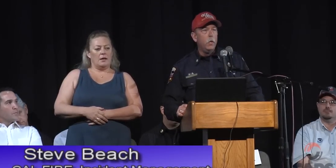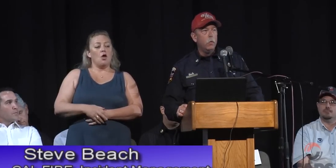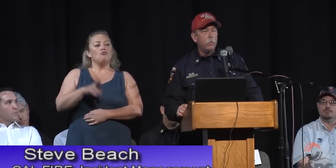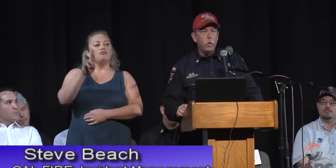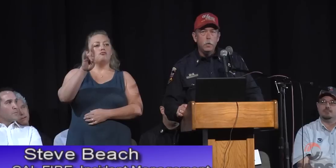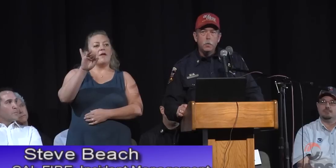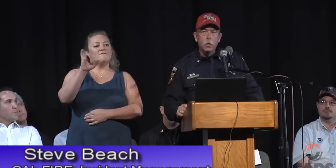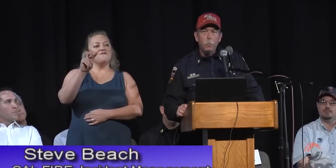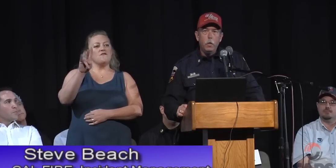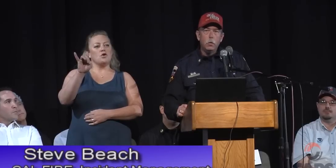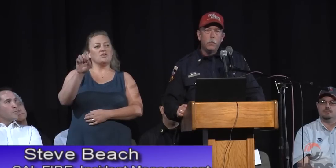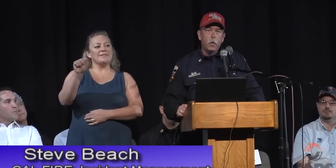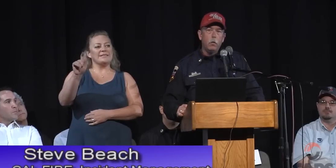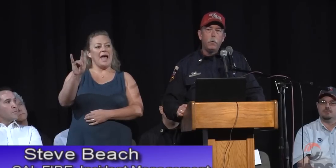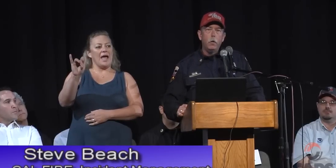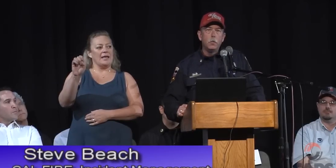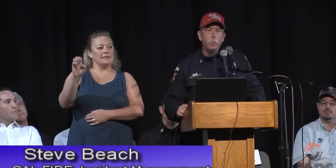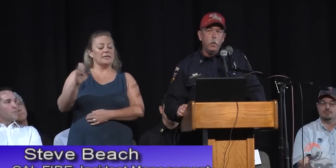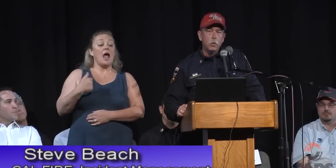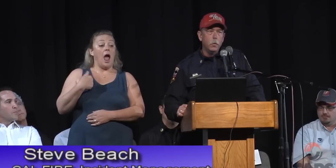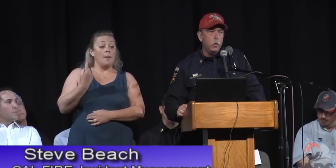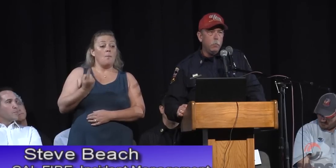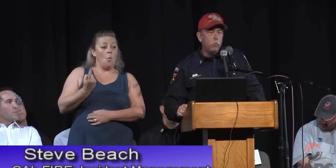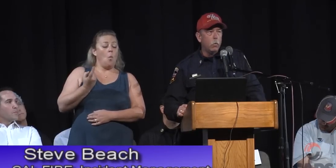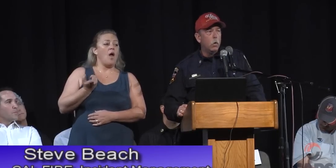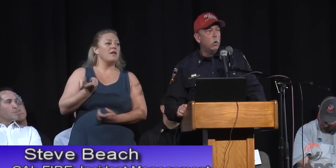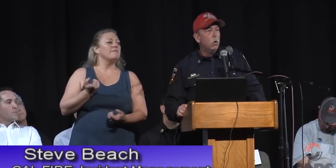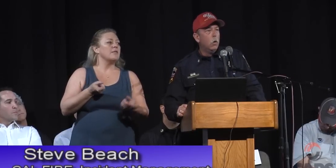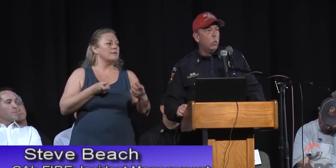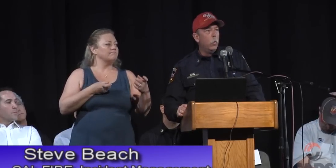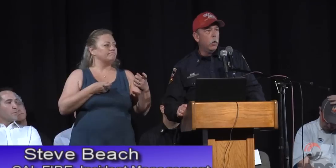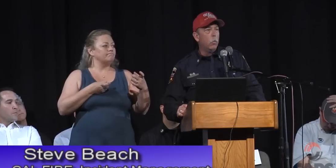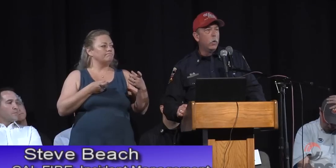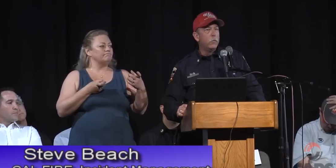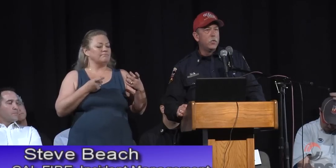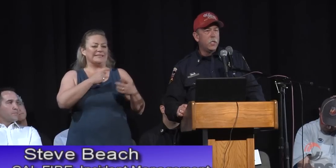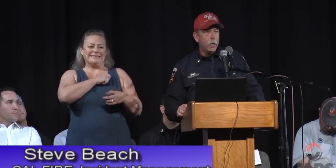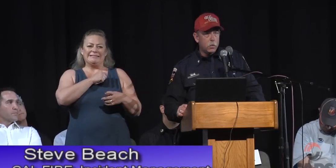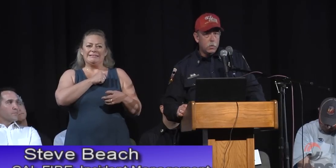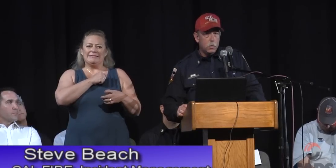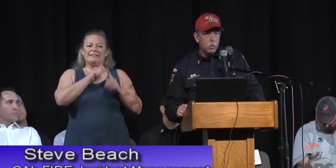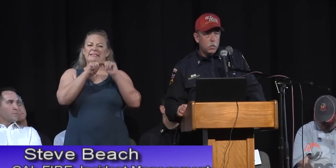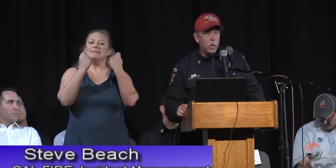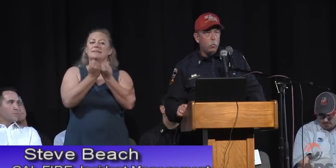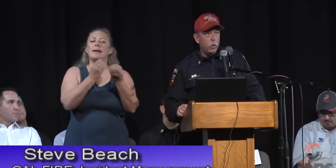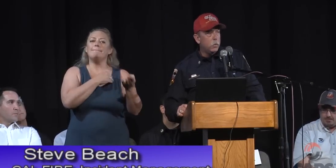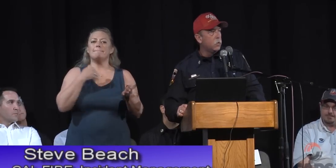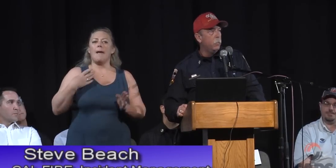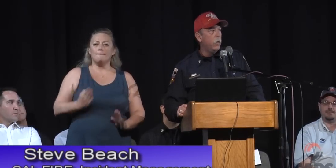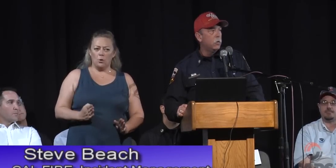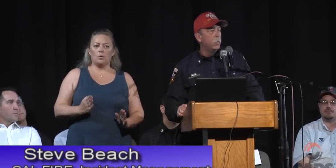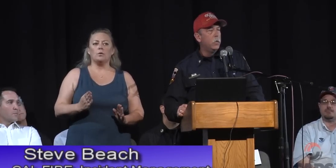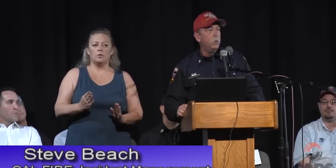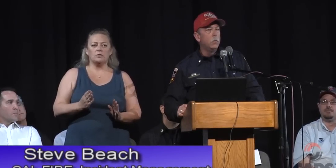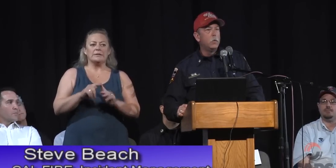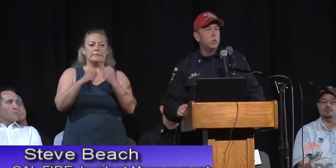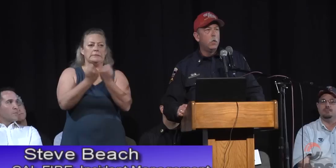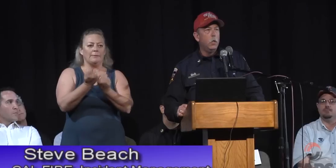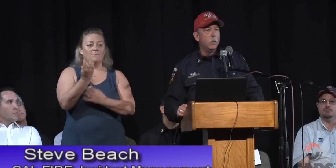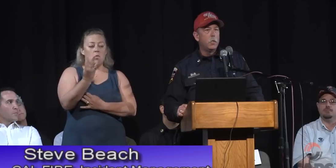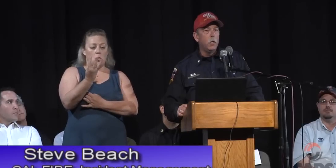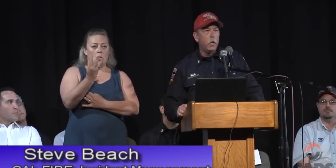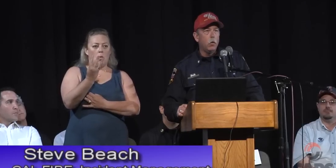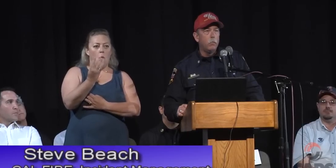one of the Unified Incident Commanders for Cal Fire Incident Management Team 4. We are one of six Type 1 Incident Management Teams